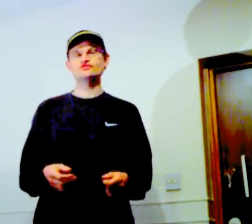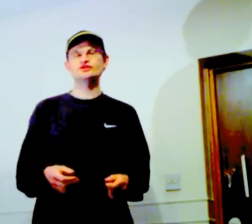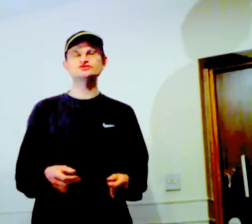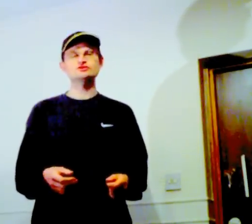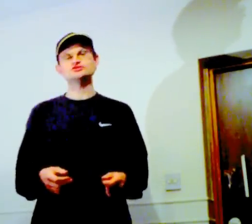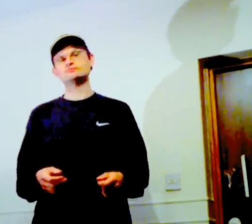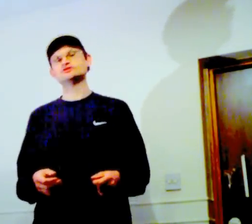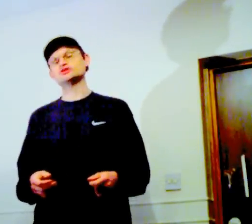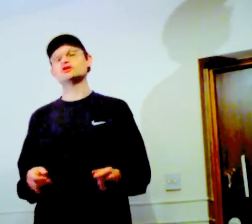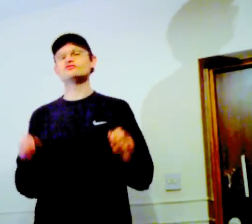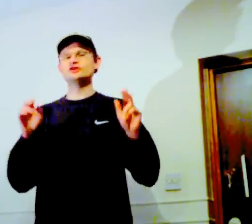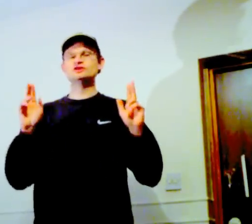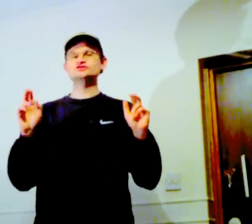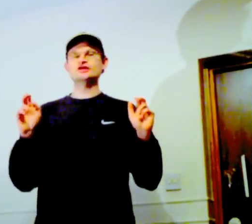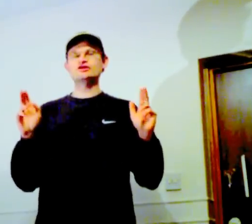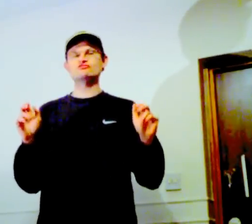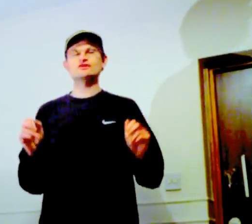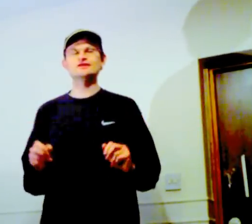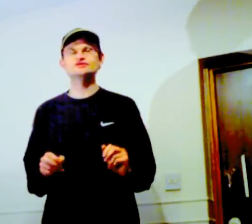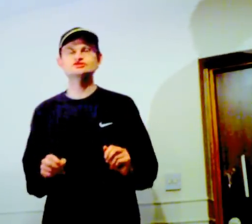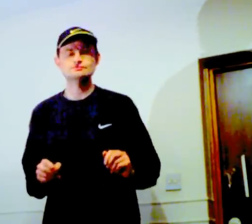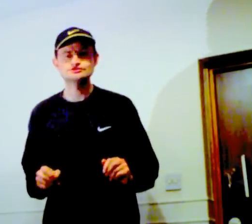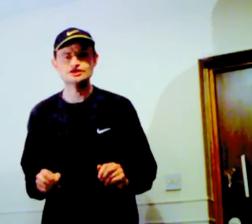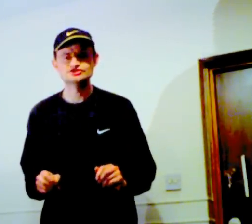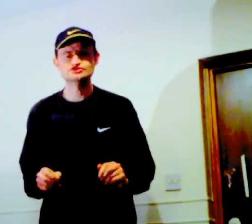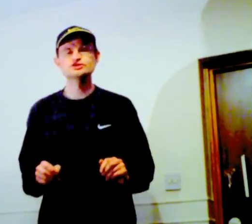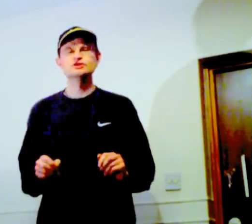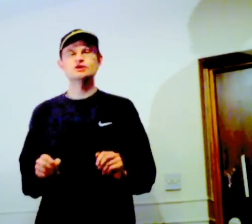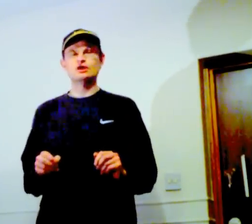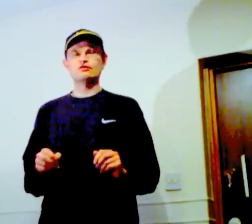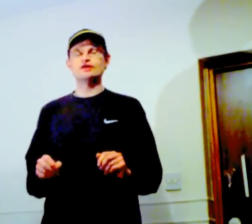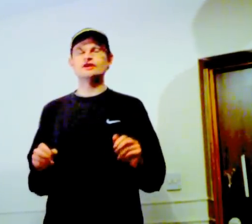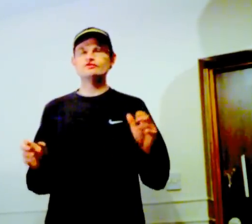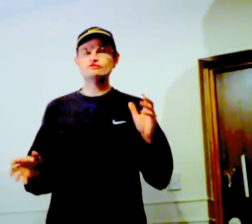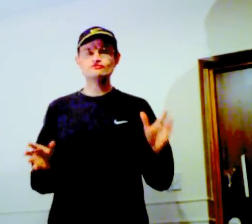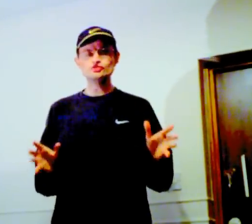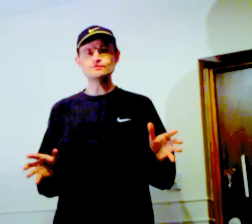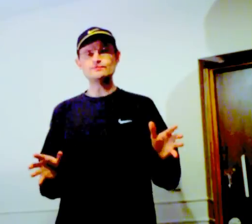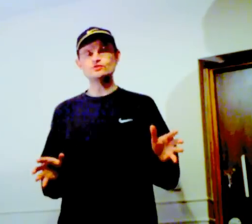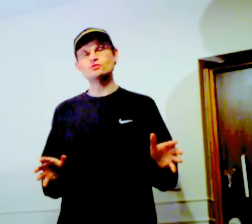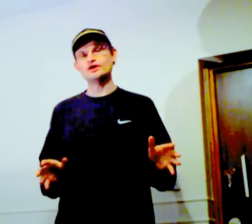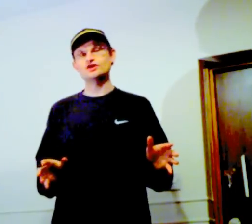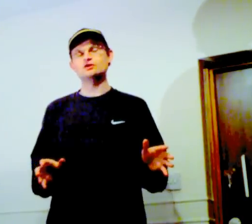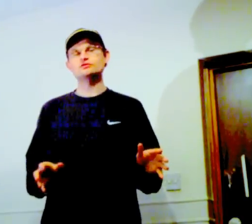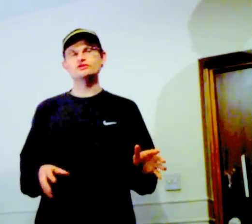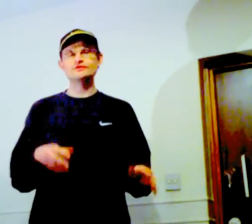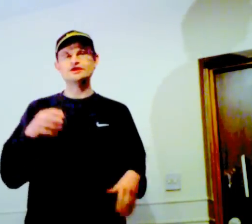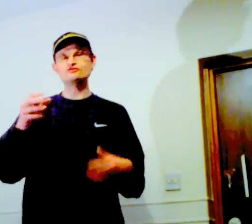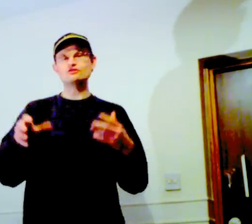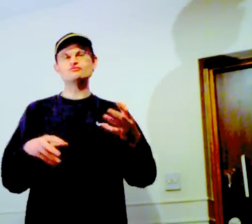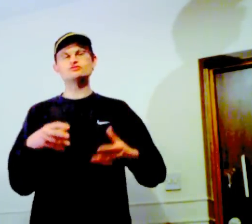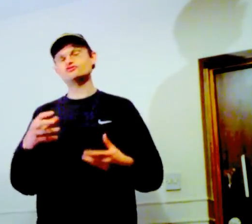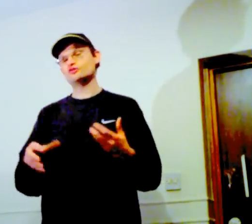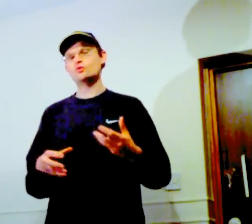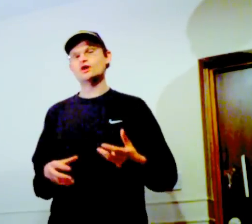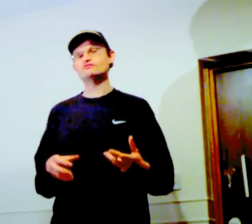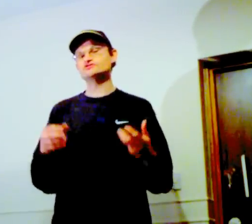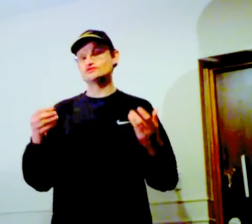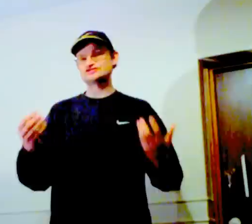feelings on the subject of psychic related subjects. Alright, now there are a few people who I know and I've been getting rather a lot of inquiries of the